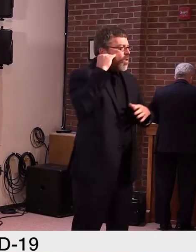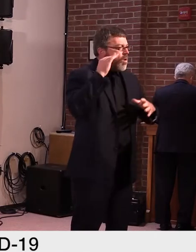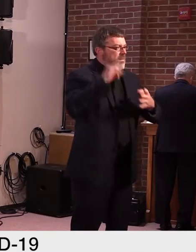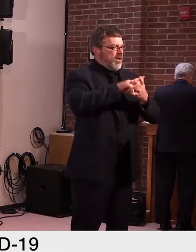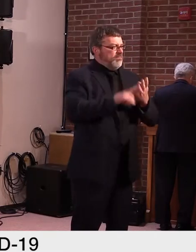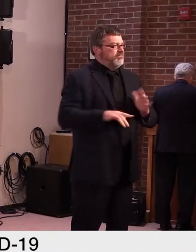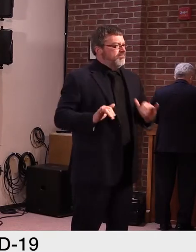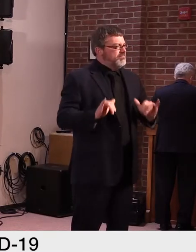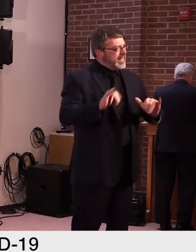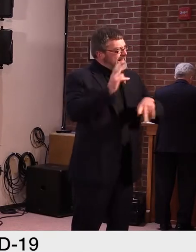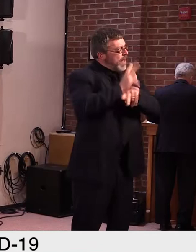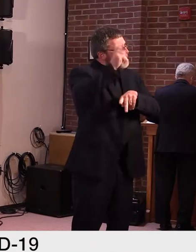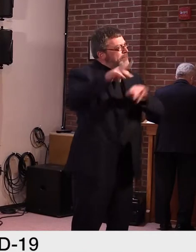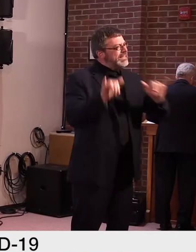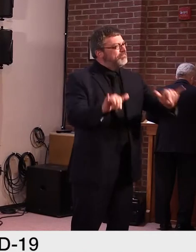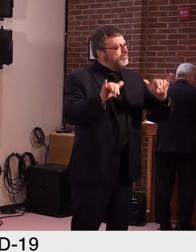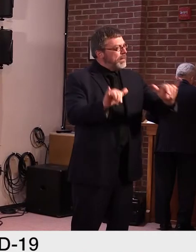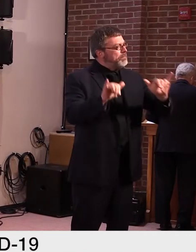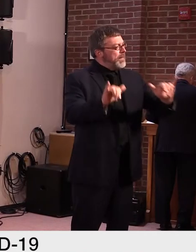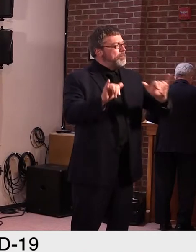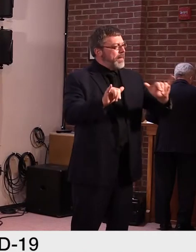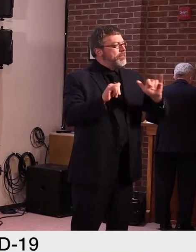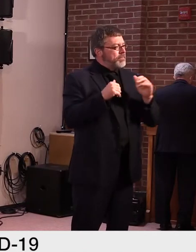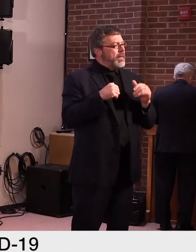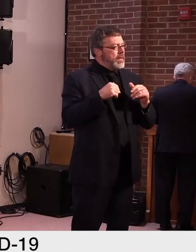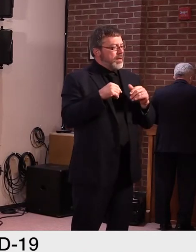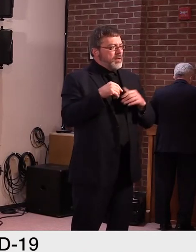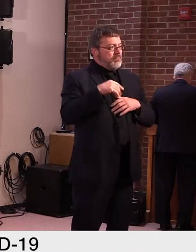Dr. Fauci's call to remain vigilant.